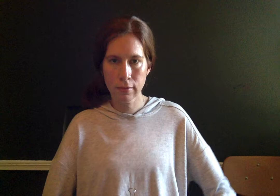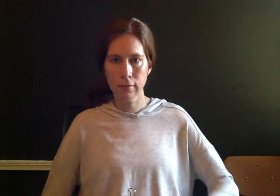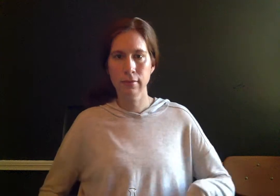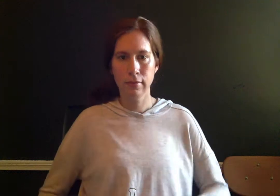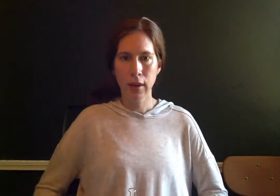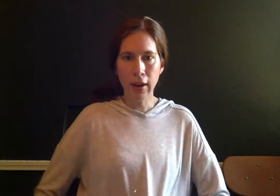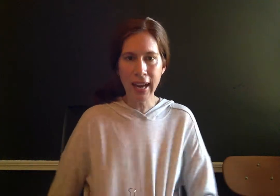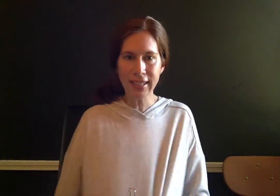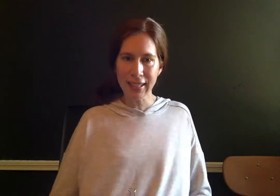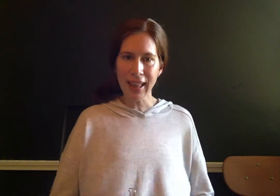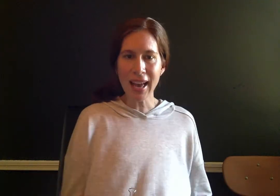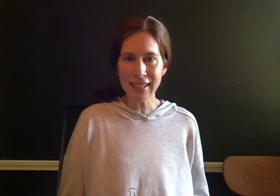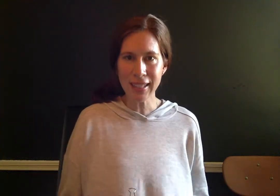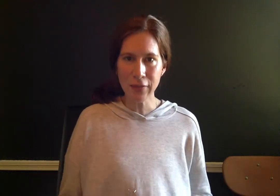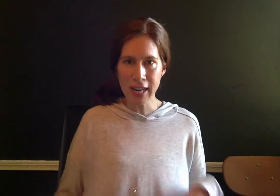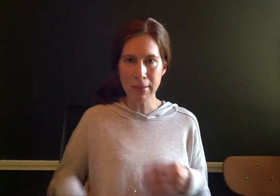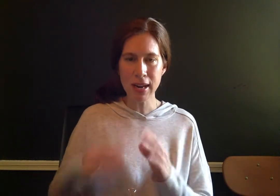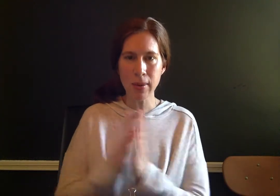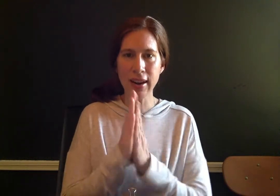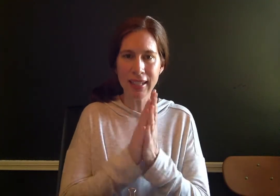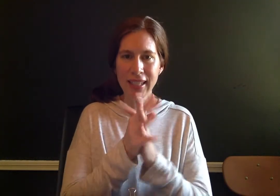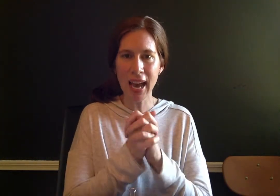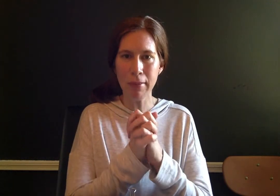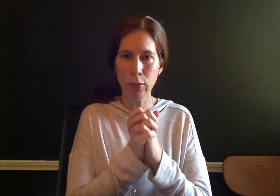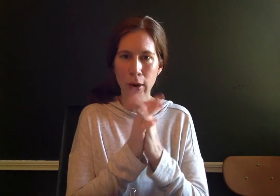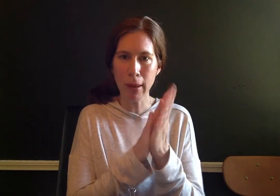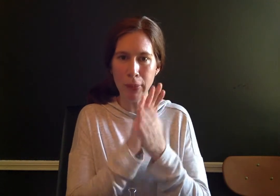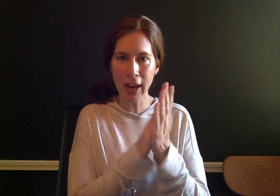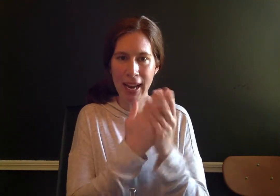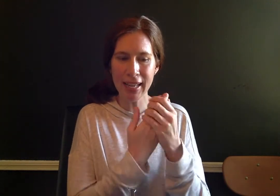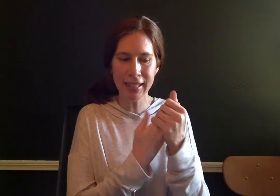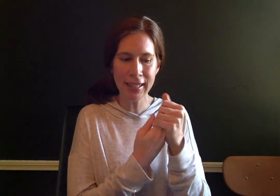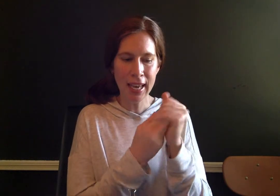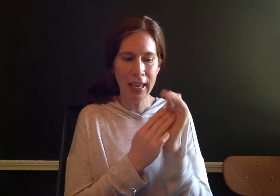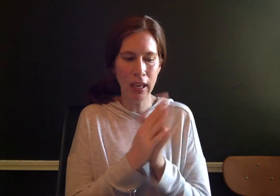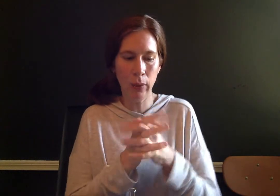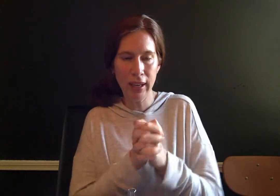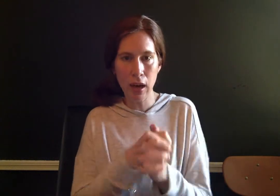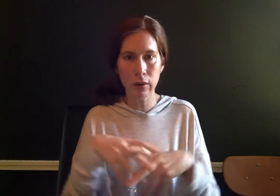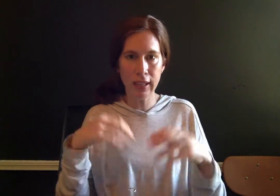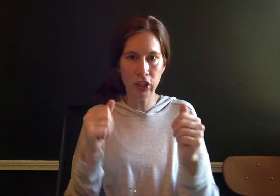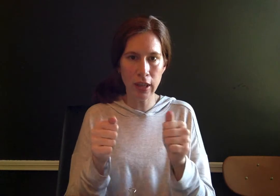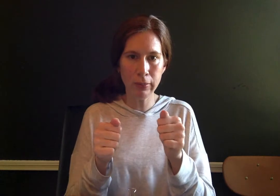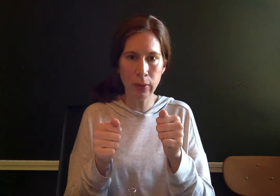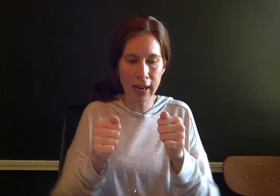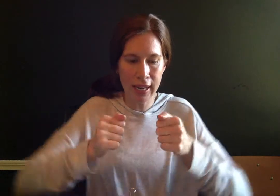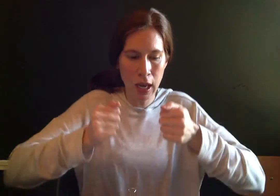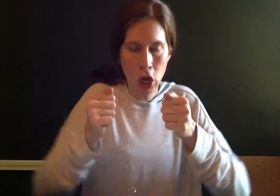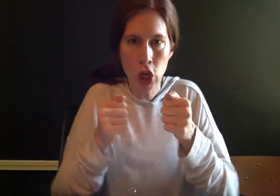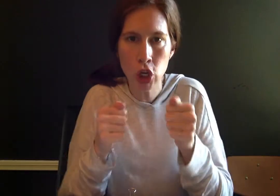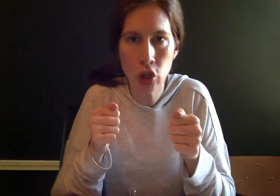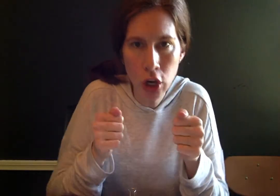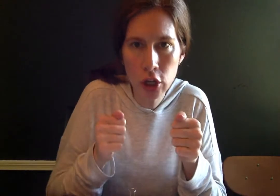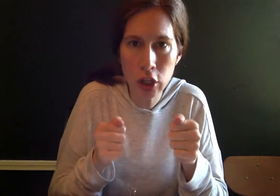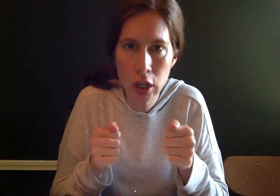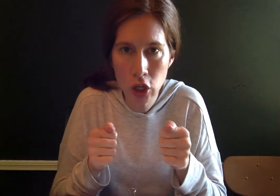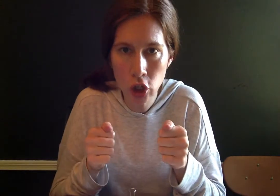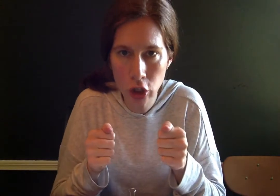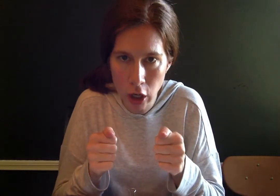All right, class, it's phonemic awareness time. Warm up your hands. Here we go. Get your thumbs ready. Dirt shirt.